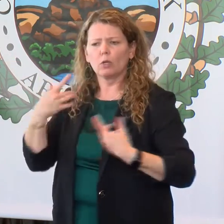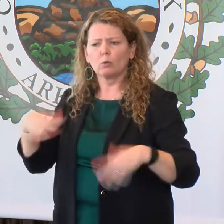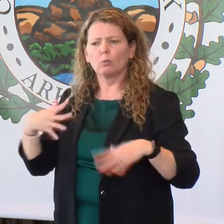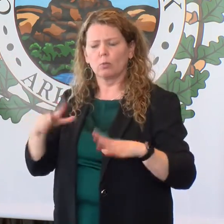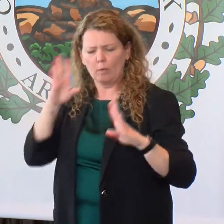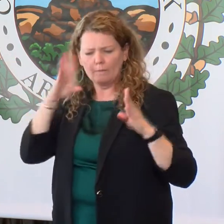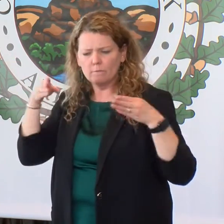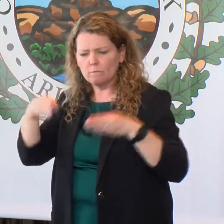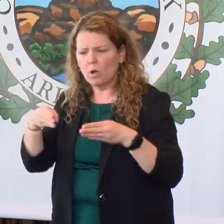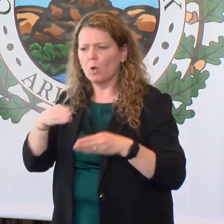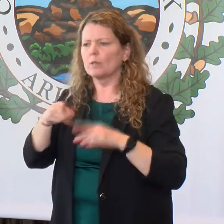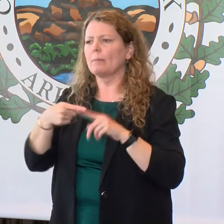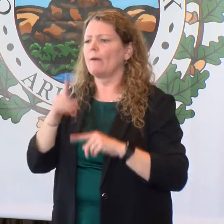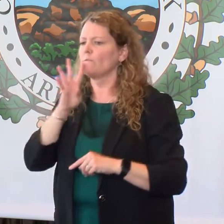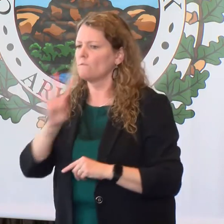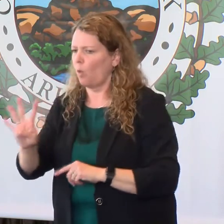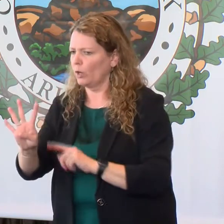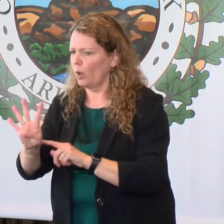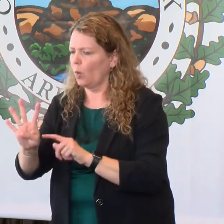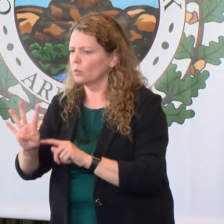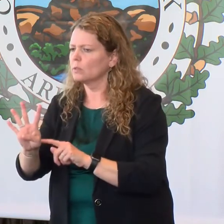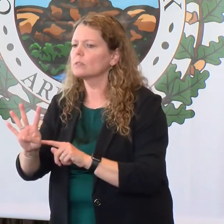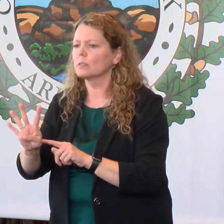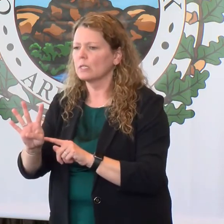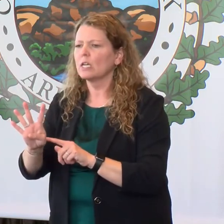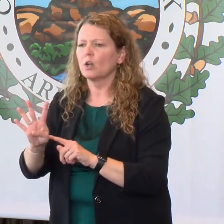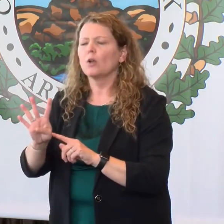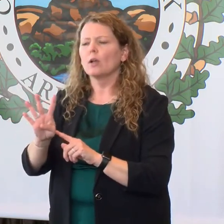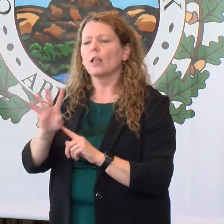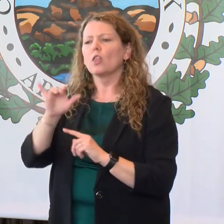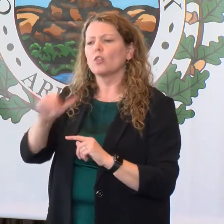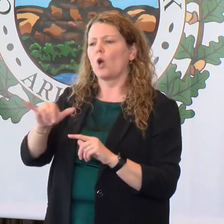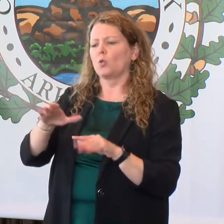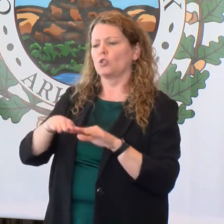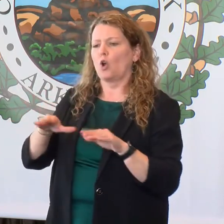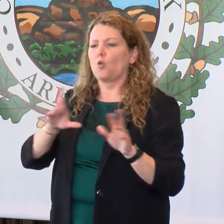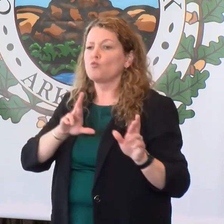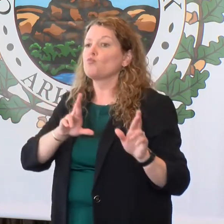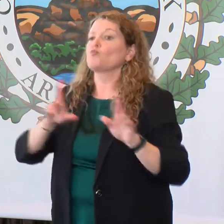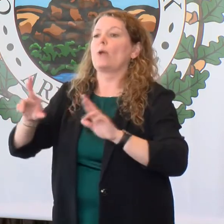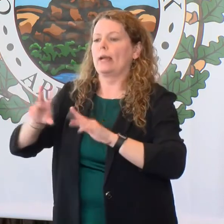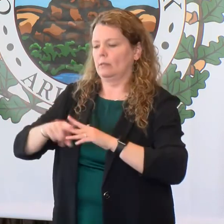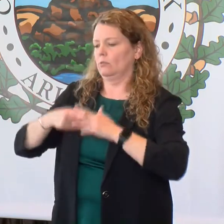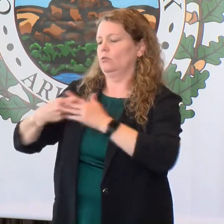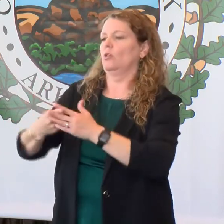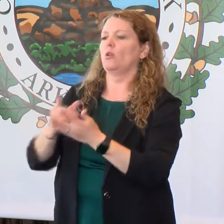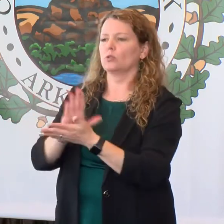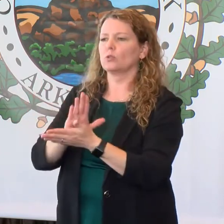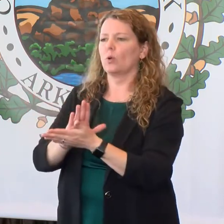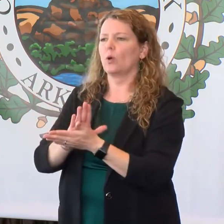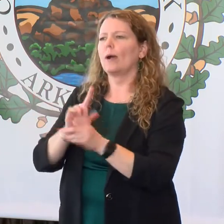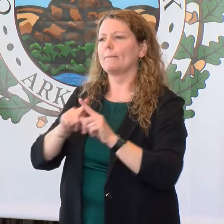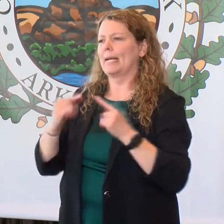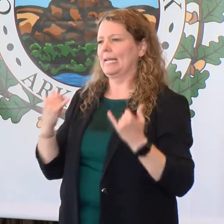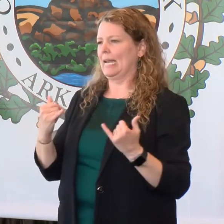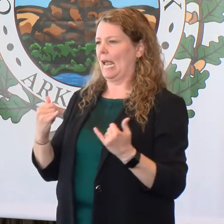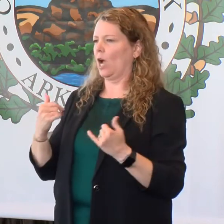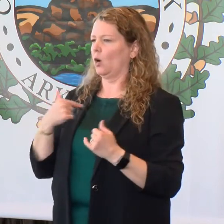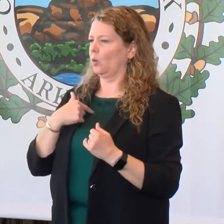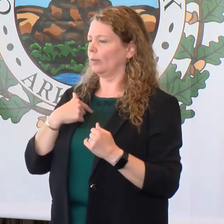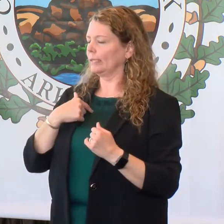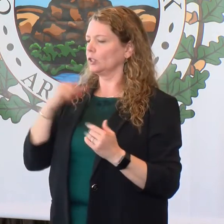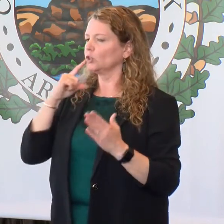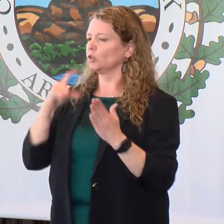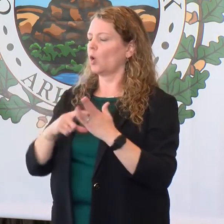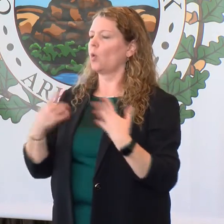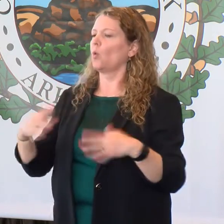attention to four-year-olds, those kids just getting ready to start school, we know that we've got some real challenges